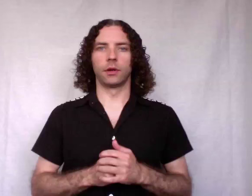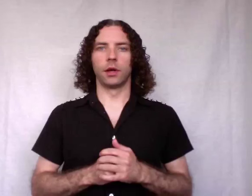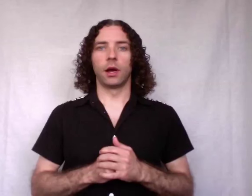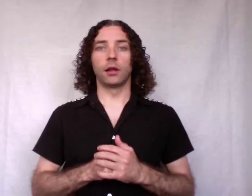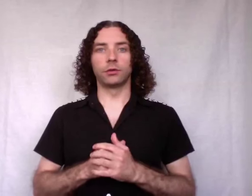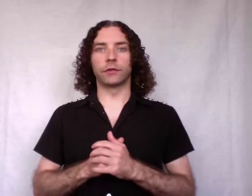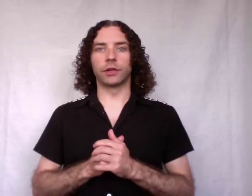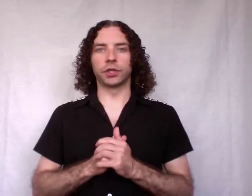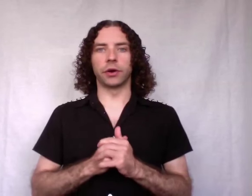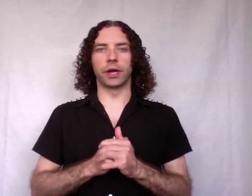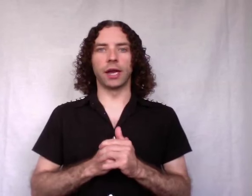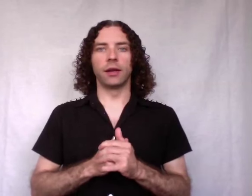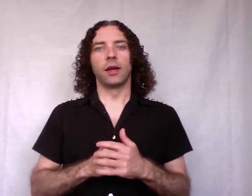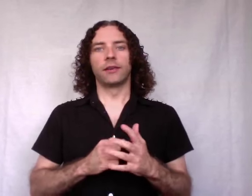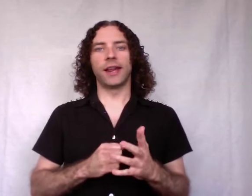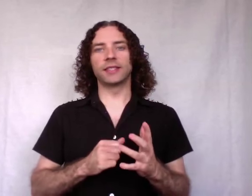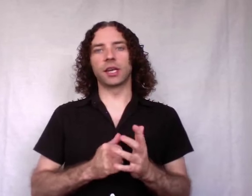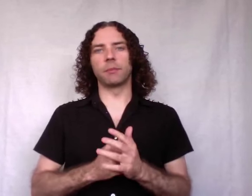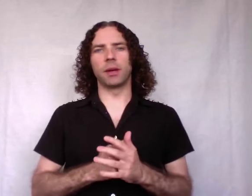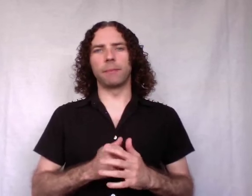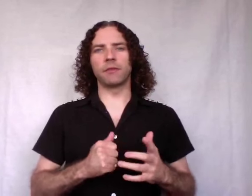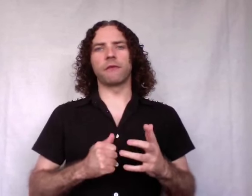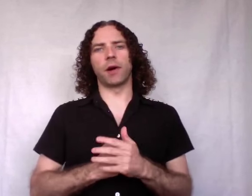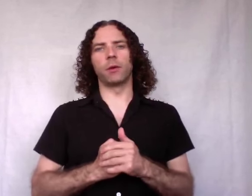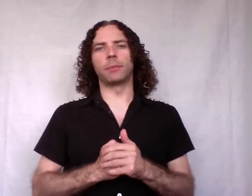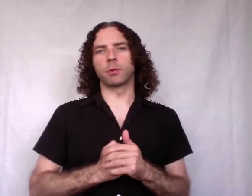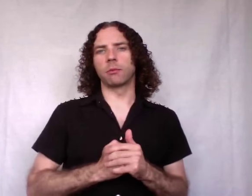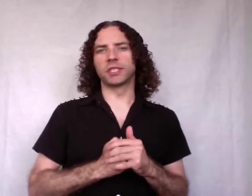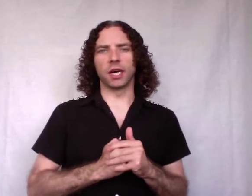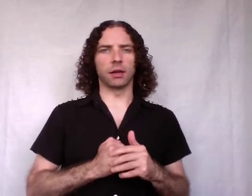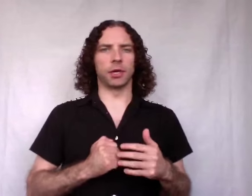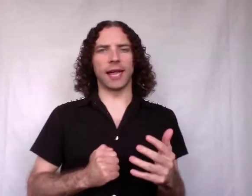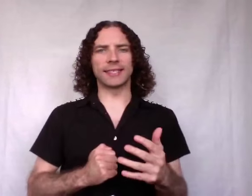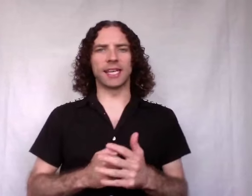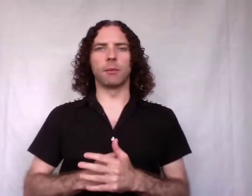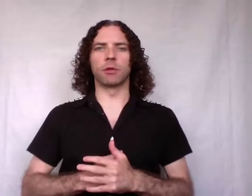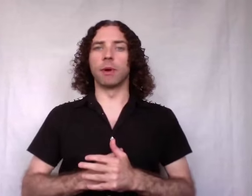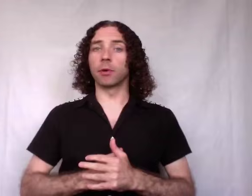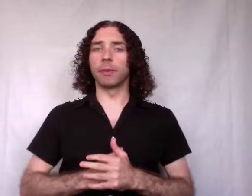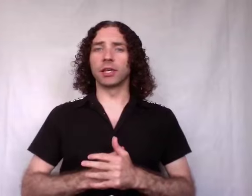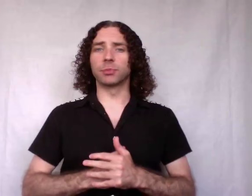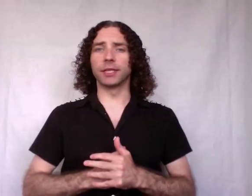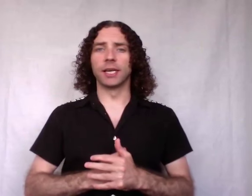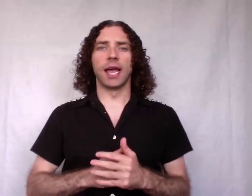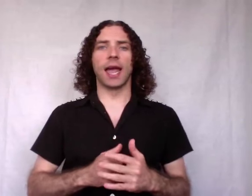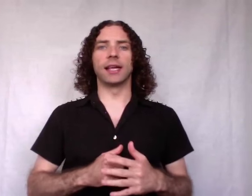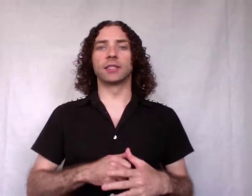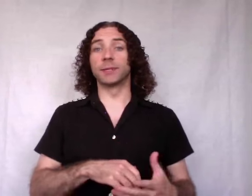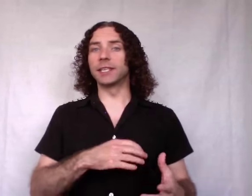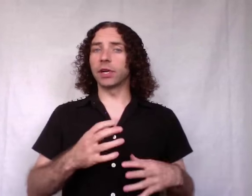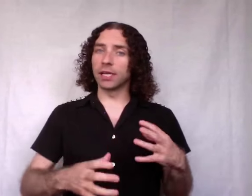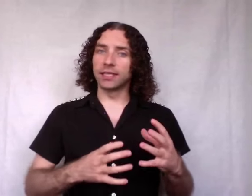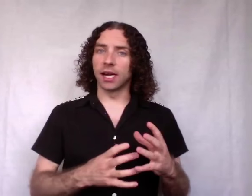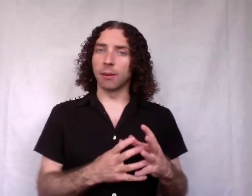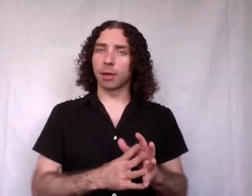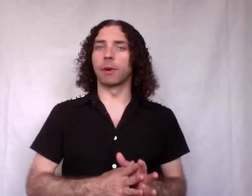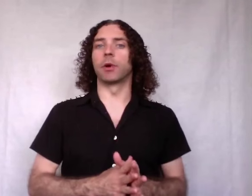Hello, Jeff Dysha here again. Today is going to be a bit of a follow-up to what I was talking about last time with memory management, and specifically dynamic memory